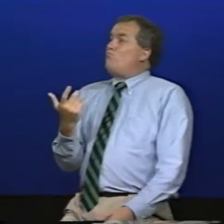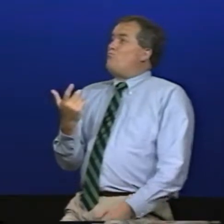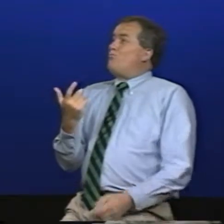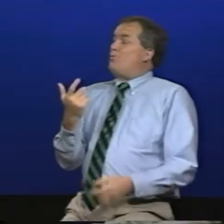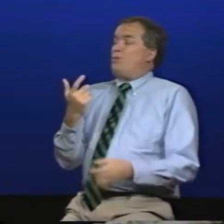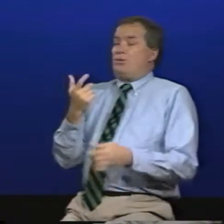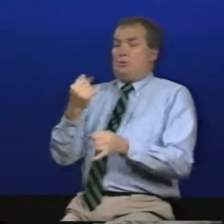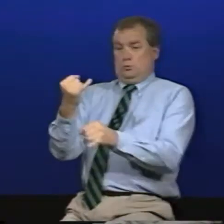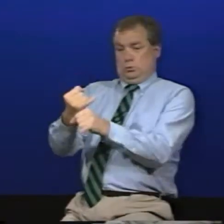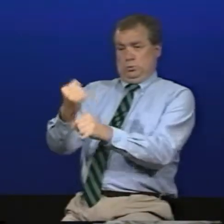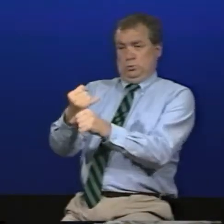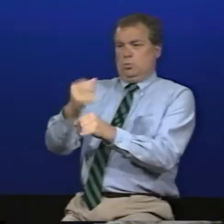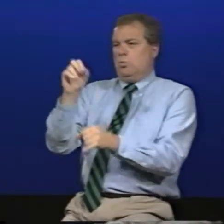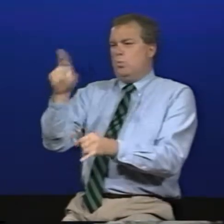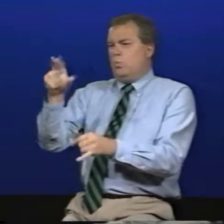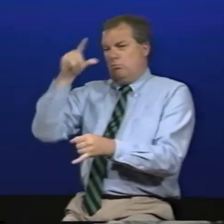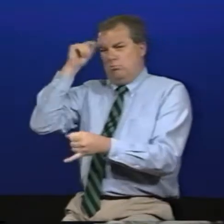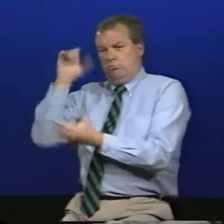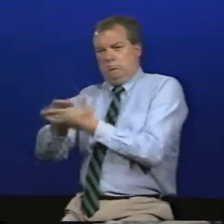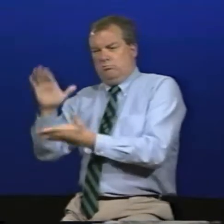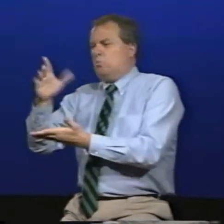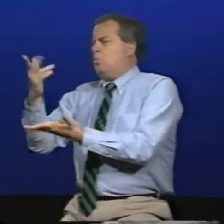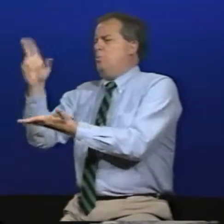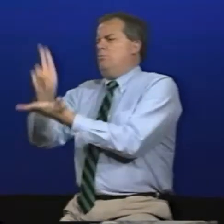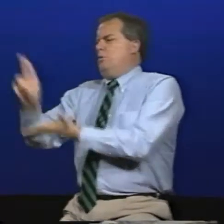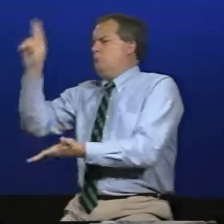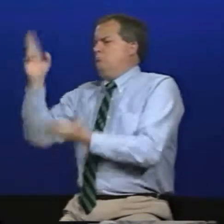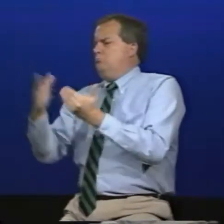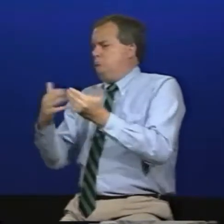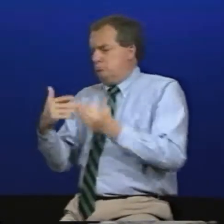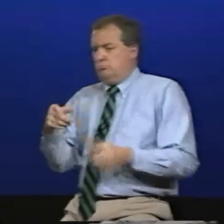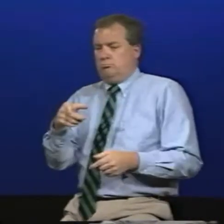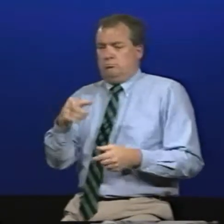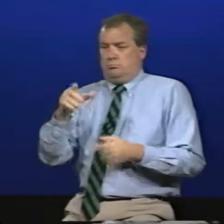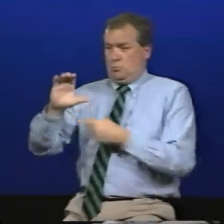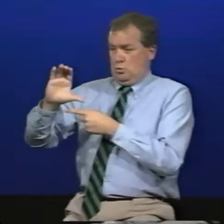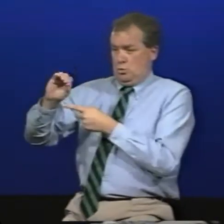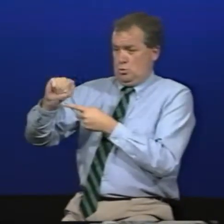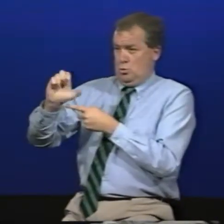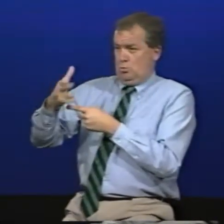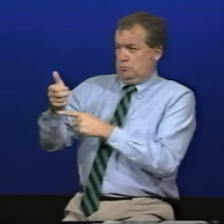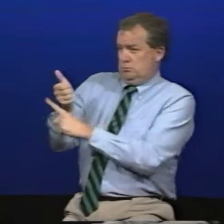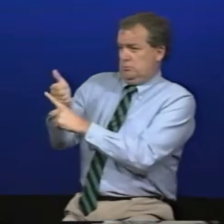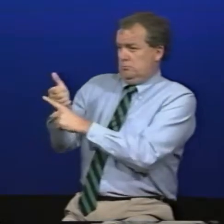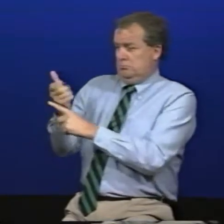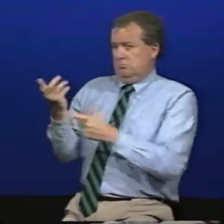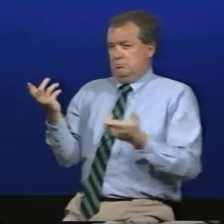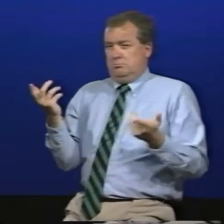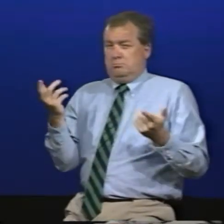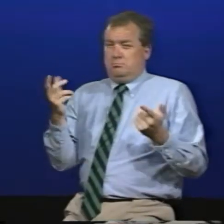the same thing be it a school for the deaf or Gallaudet University or whatever university you have